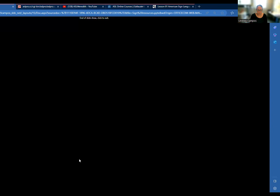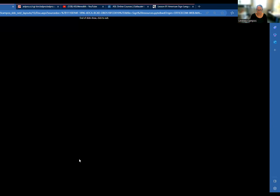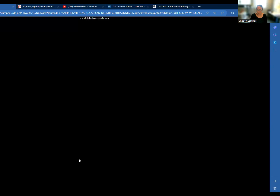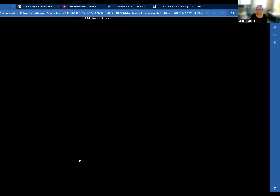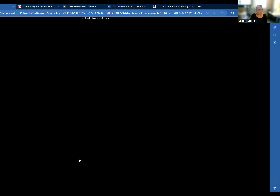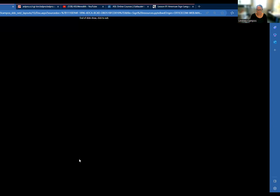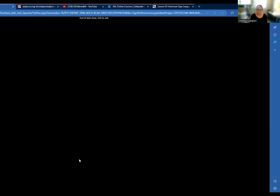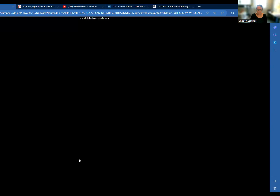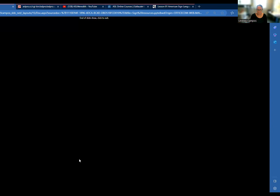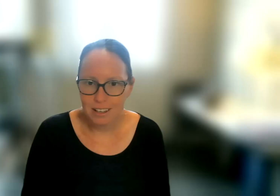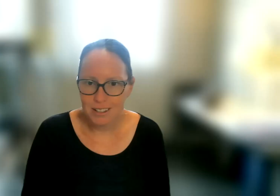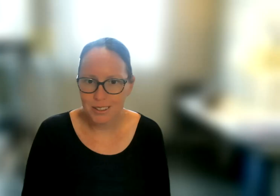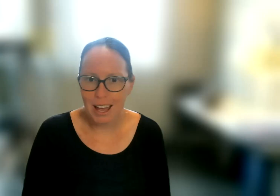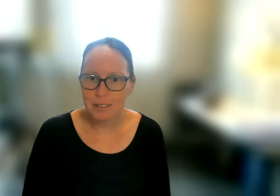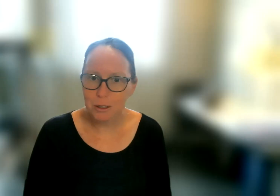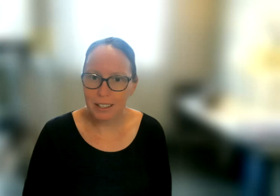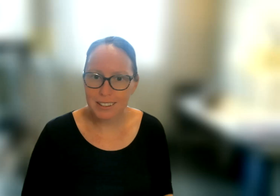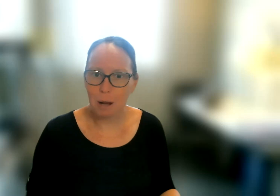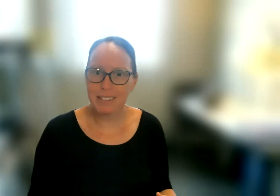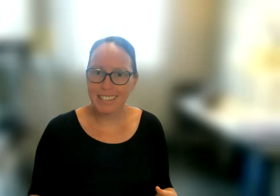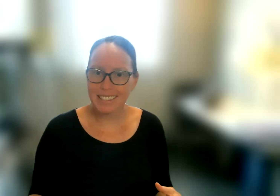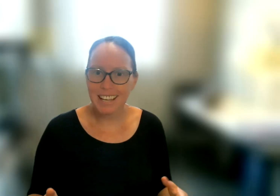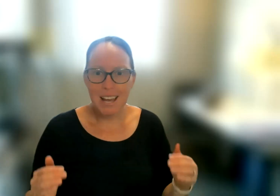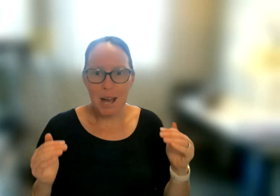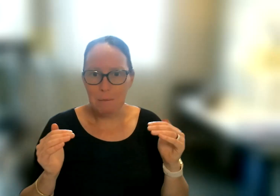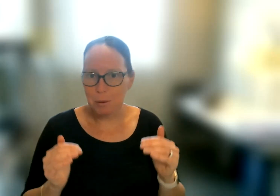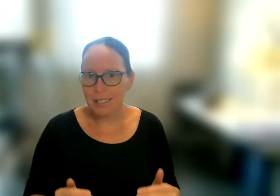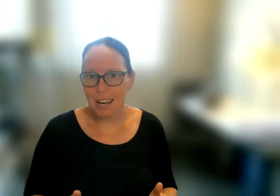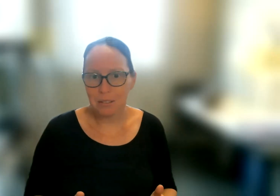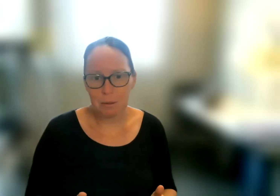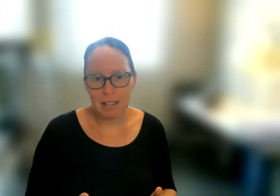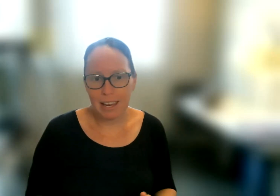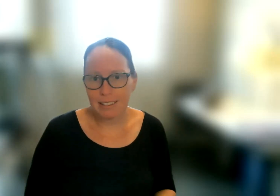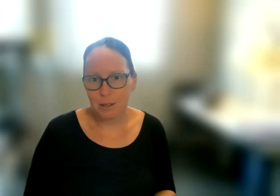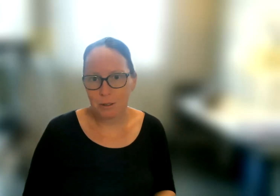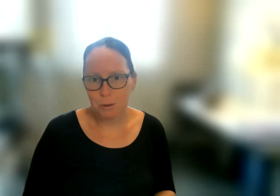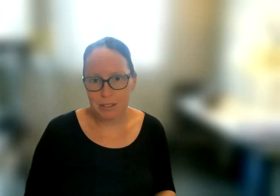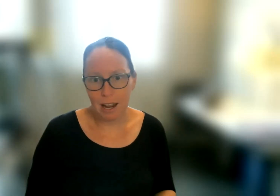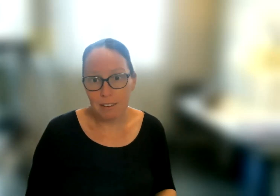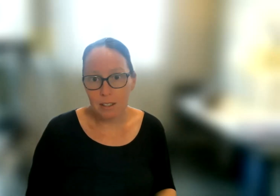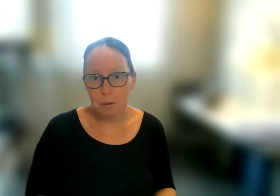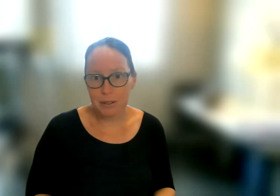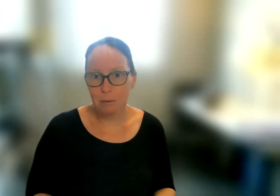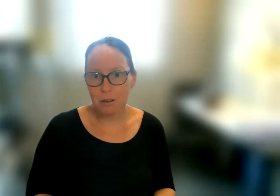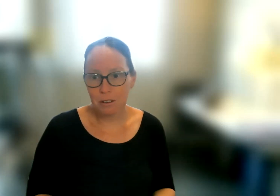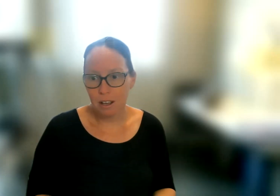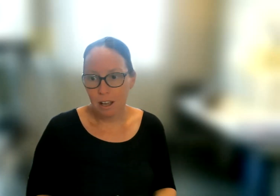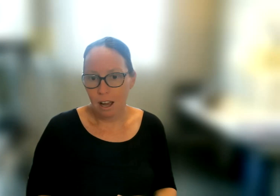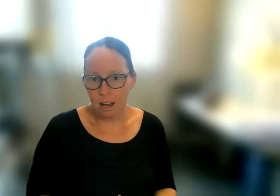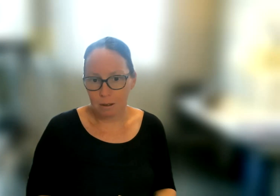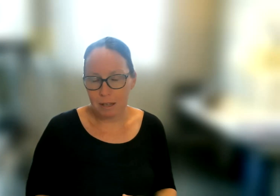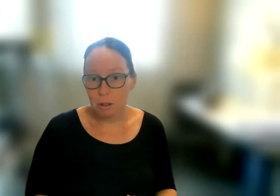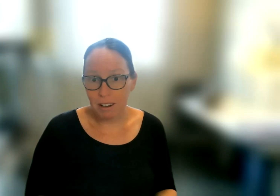So, okay. So that was a quick synopsis, a breakdown of some of the ASL tools that I found most helpful.